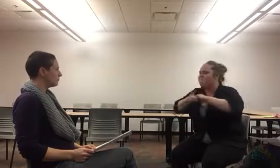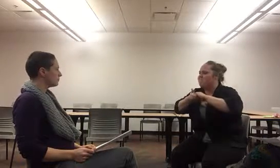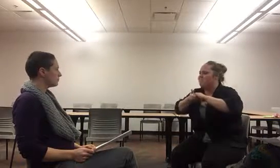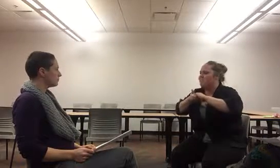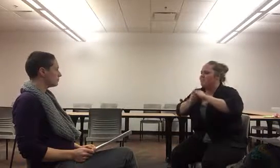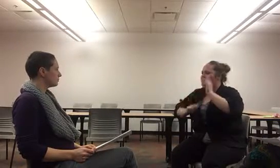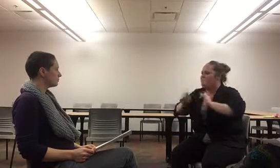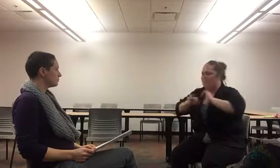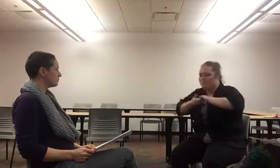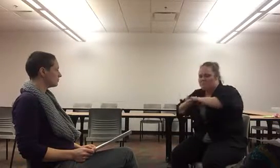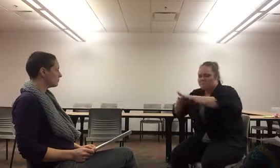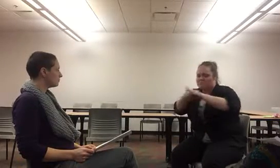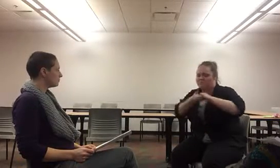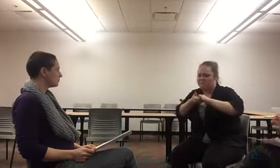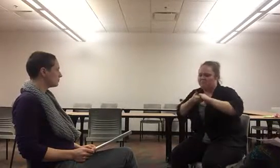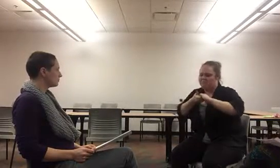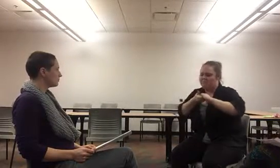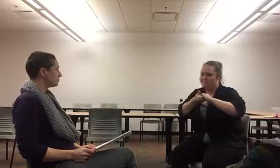Whatever your niche is, you'll be able to find your people.